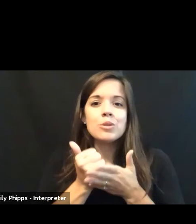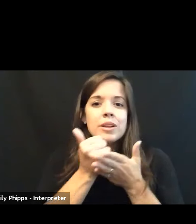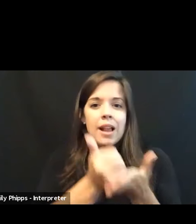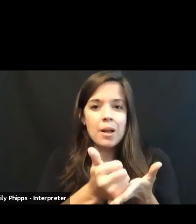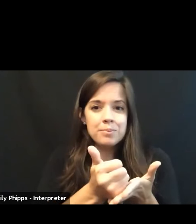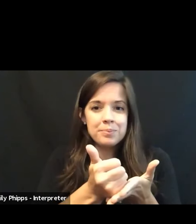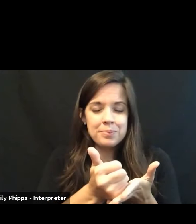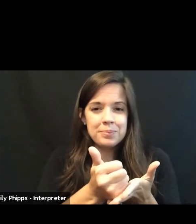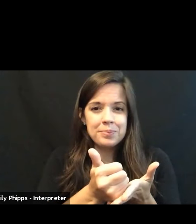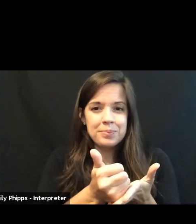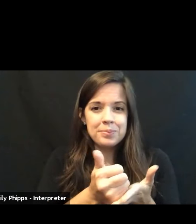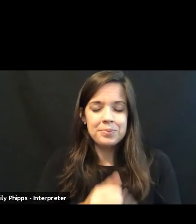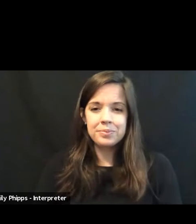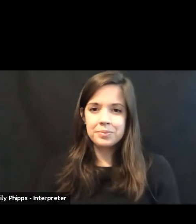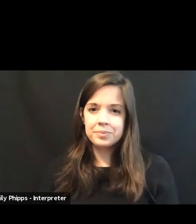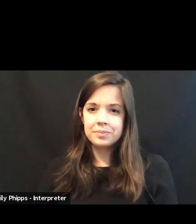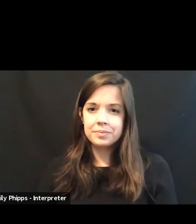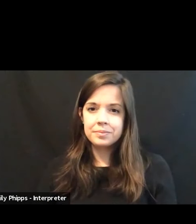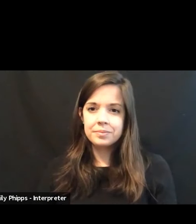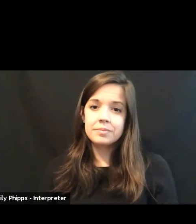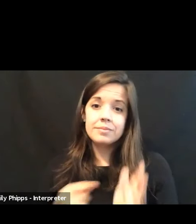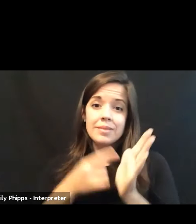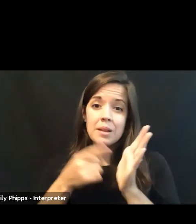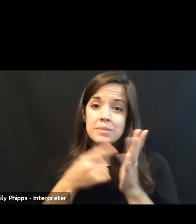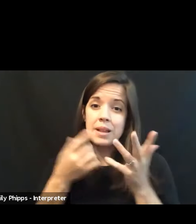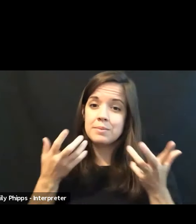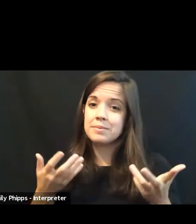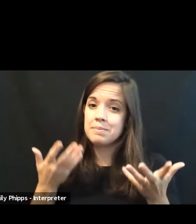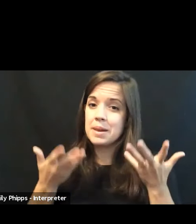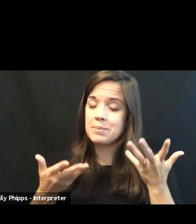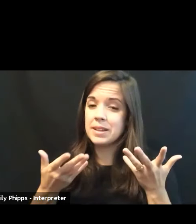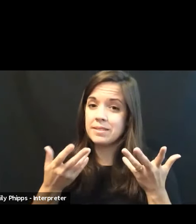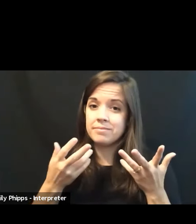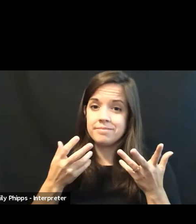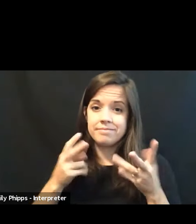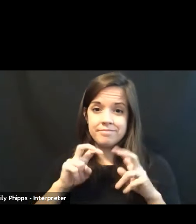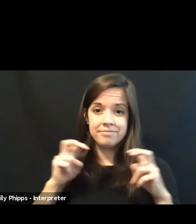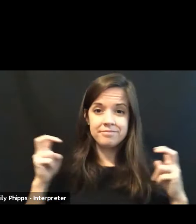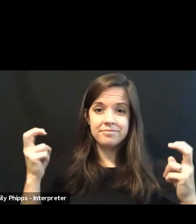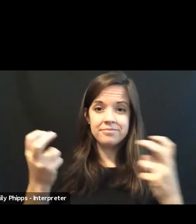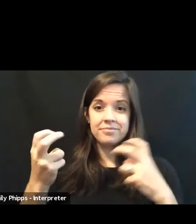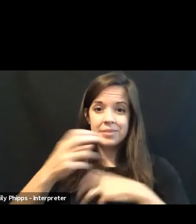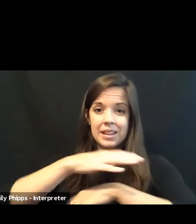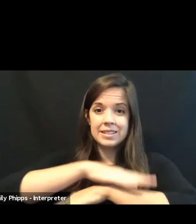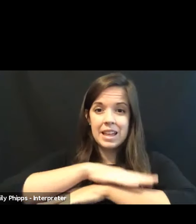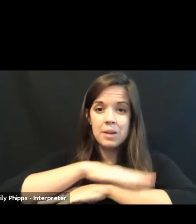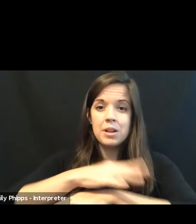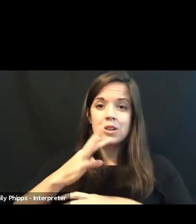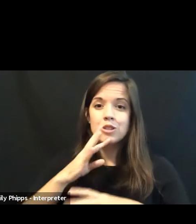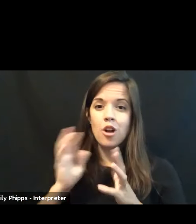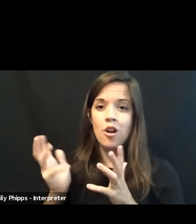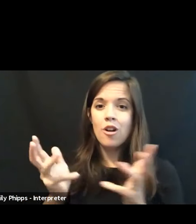So sometimes that might be at the dinner table with talking with family